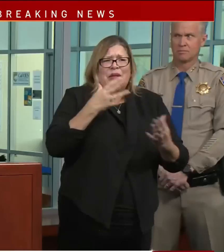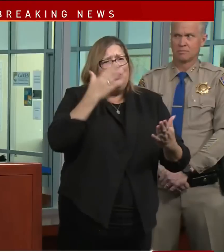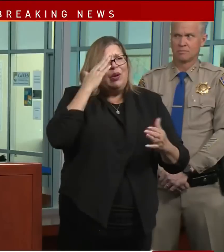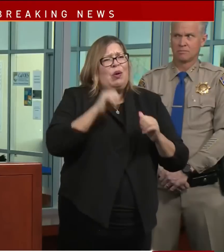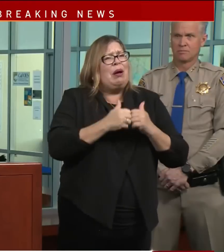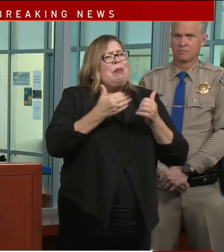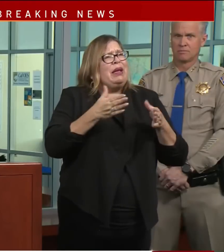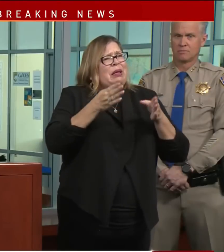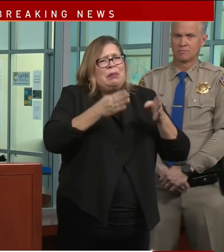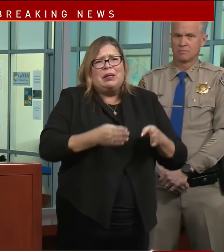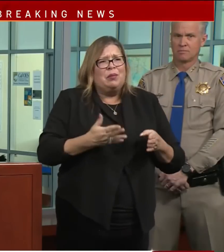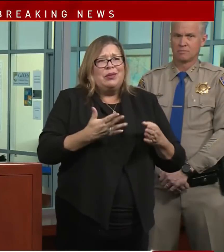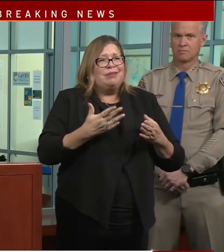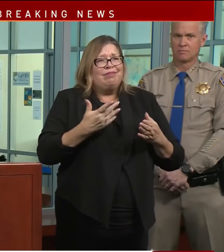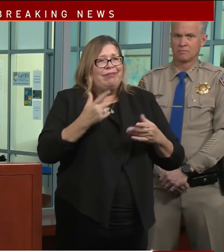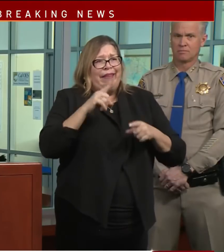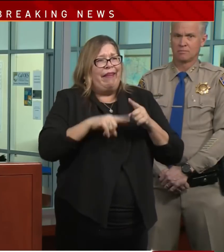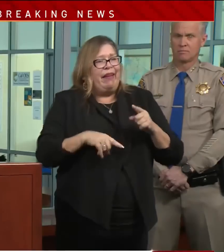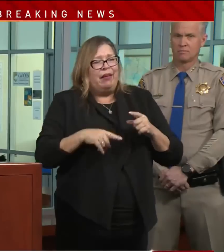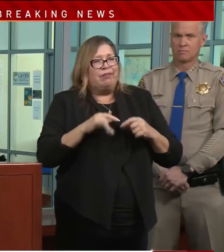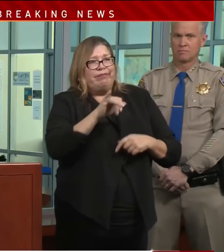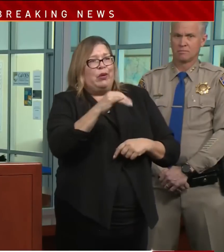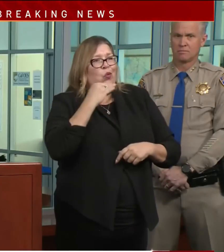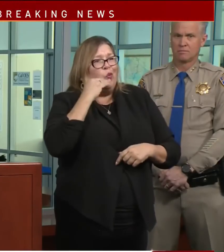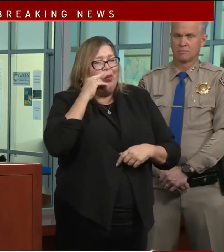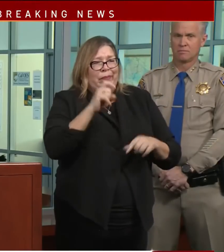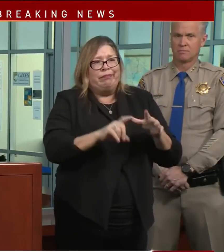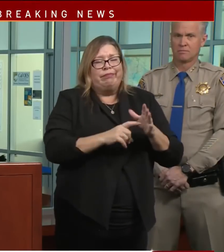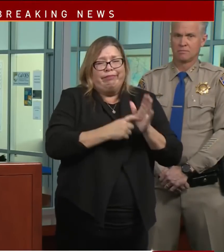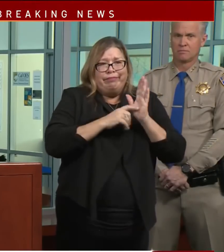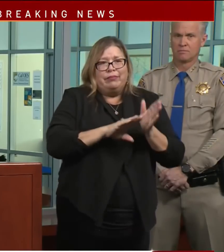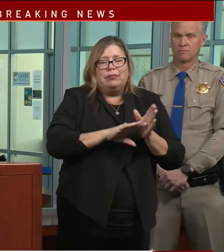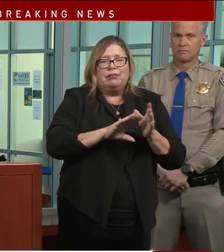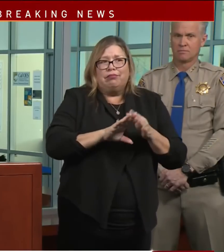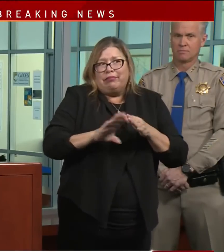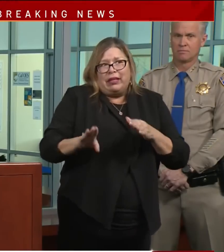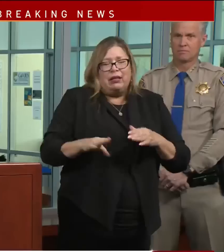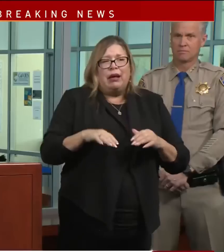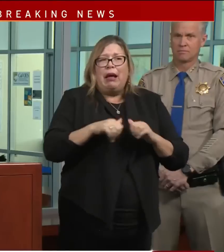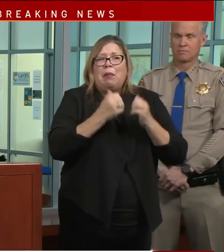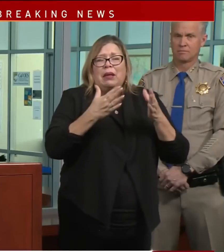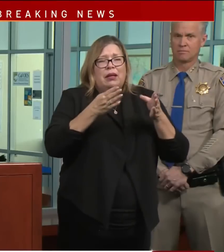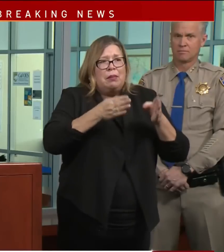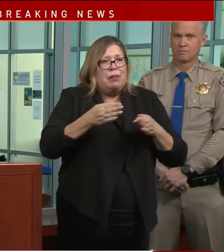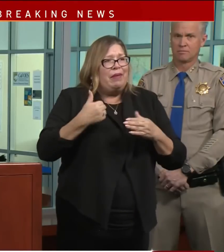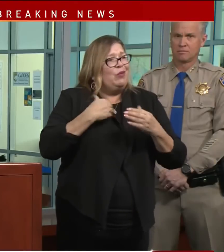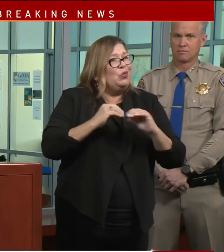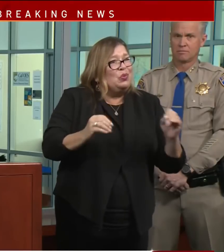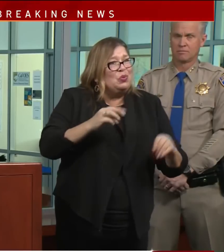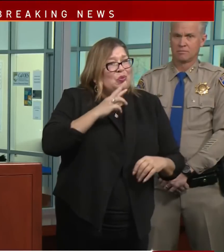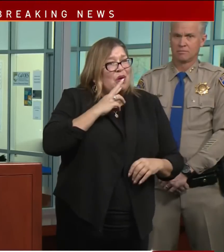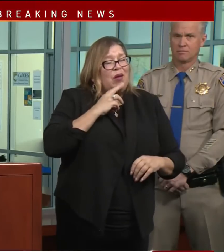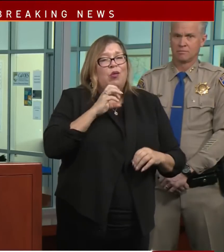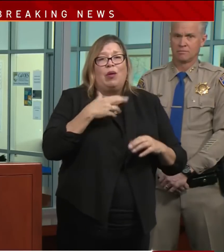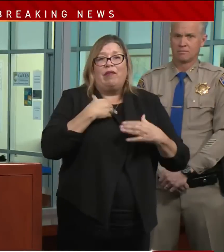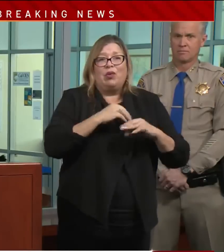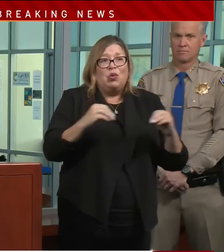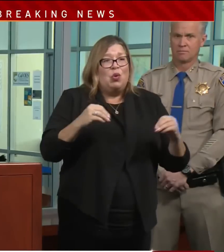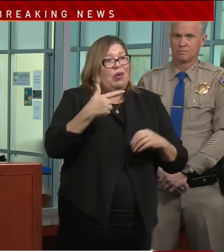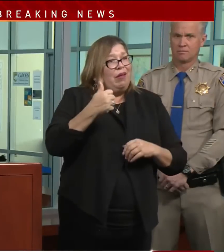because of this? Displaced from their homes and how many people could be without water or gas?